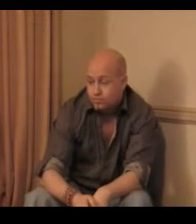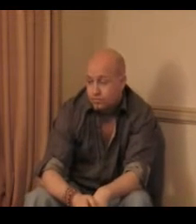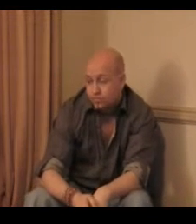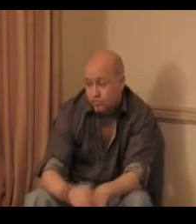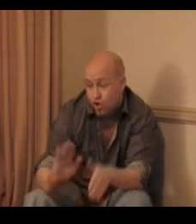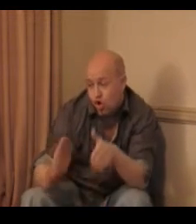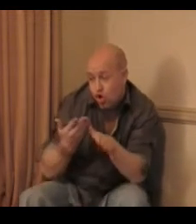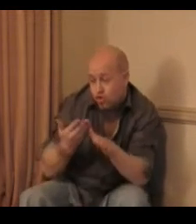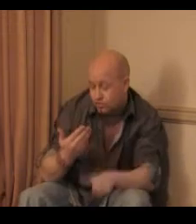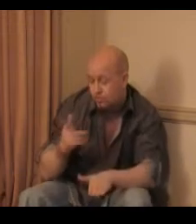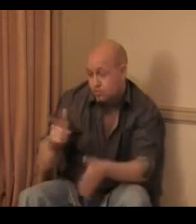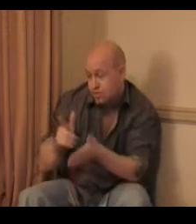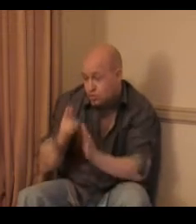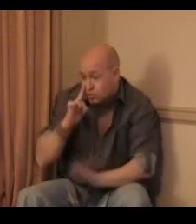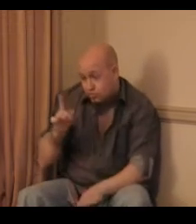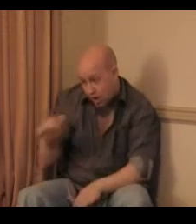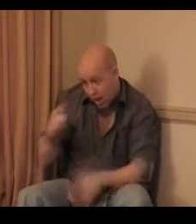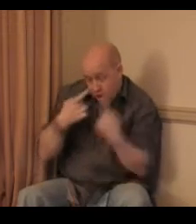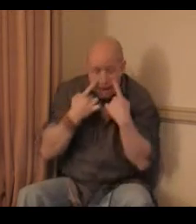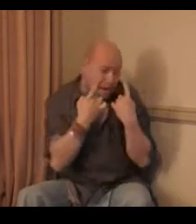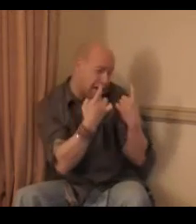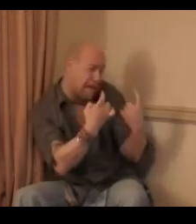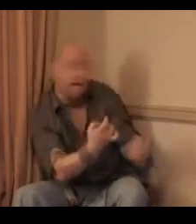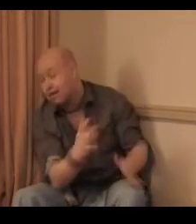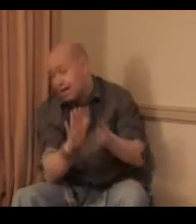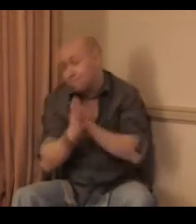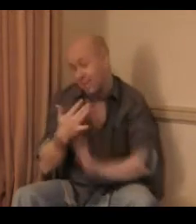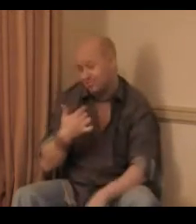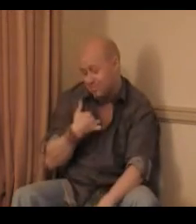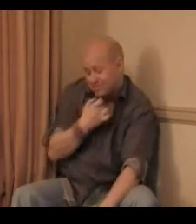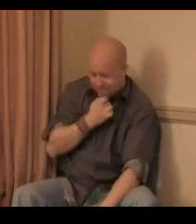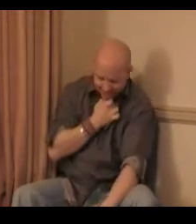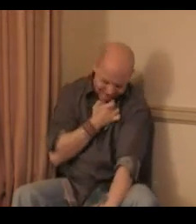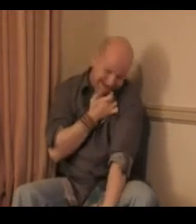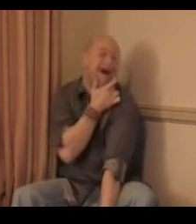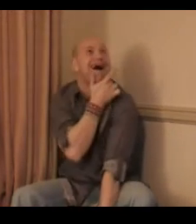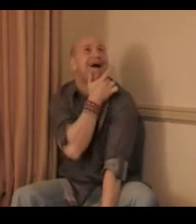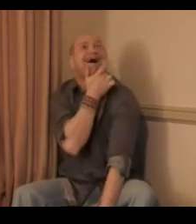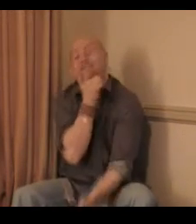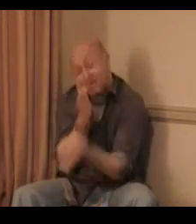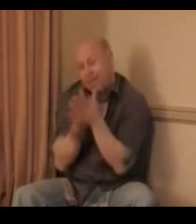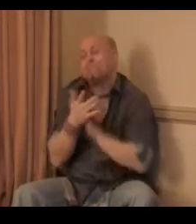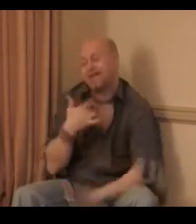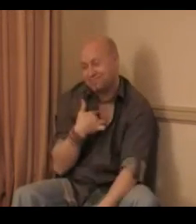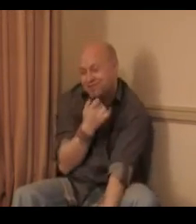At first, I see you cry Yeah, makes me smile Yeah, it makes me